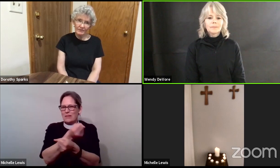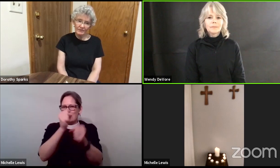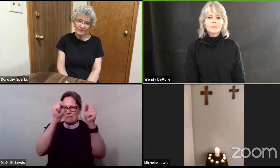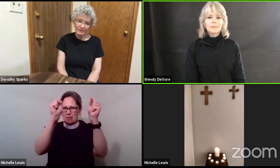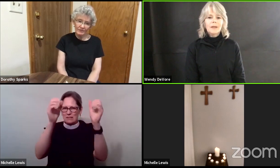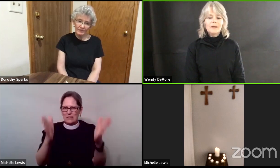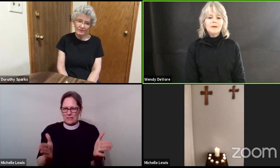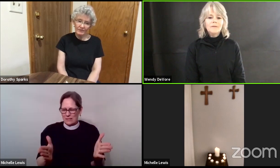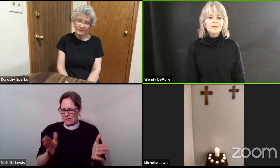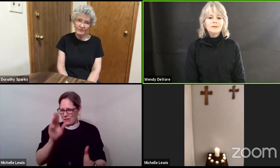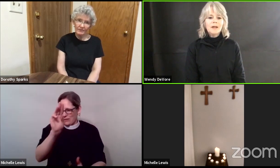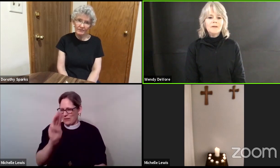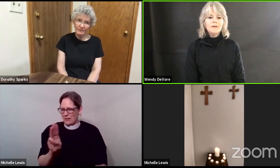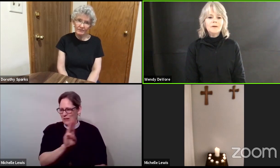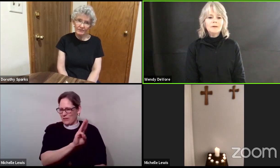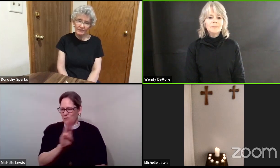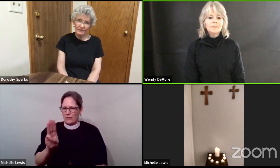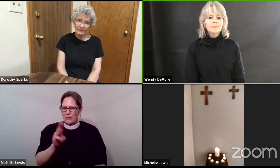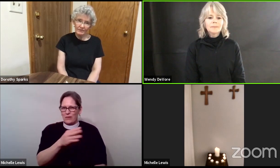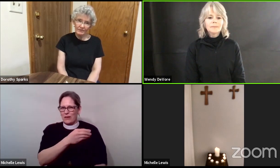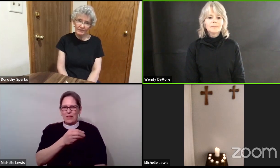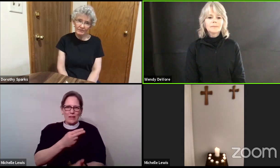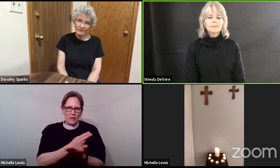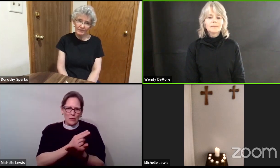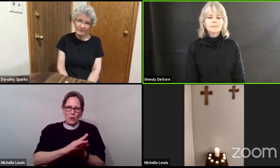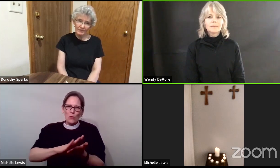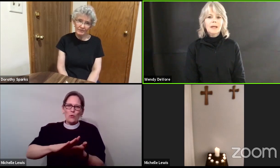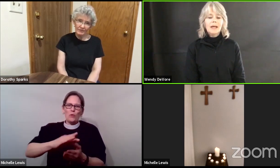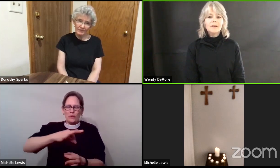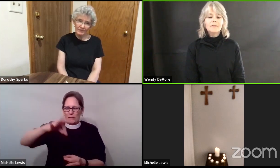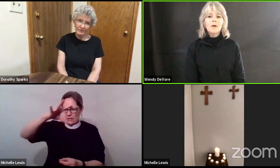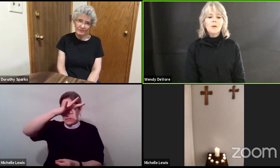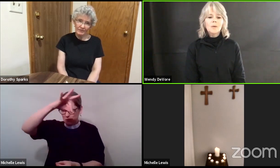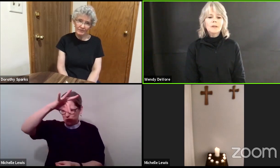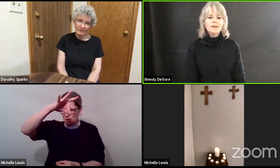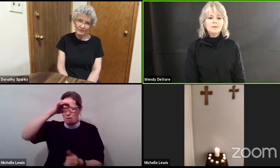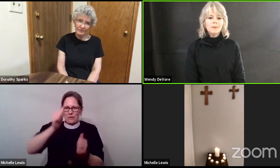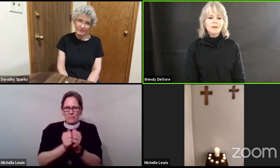and of the savior and of the holy spirit.